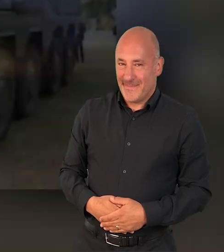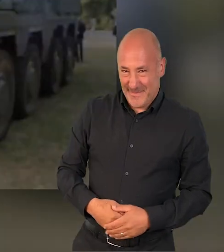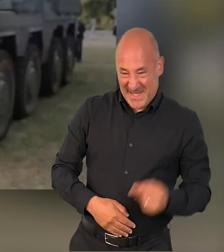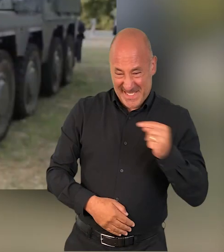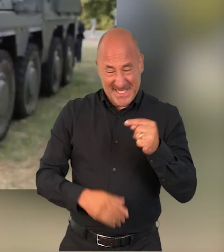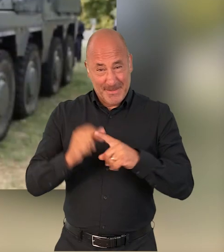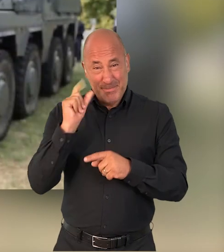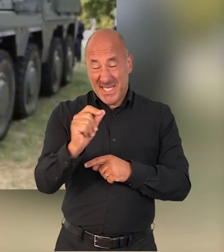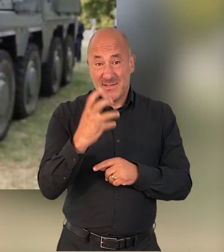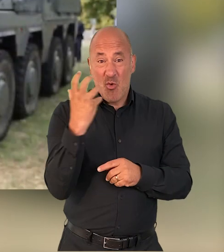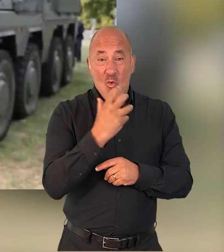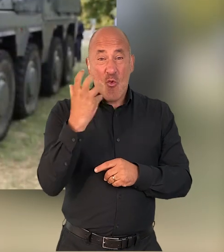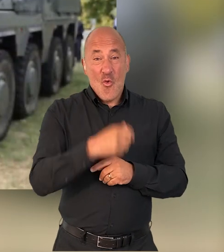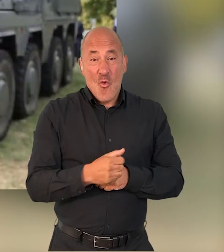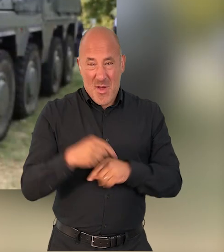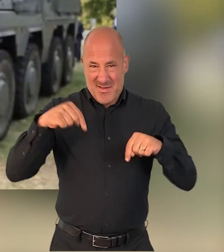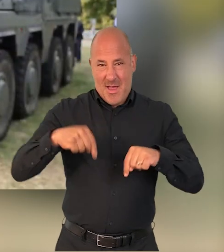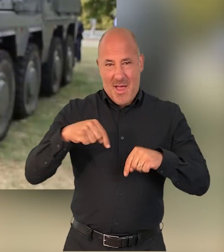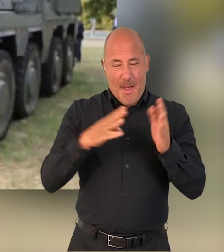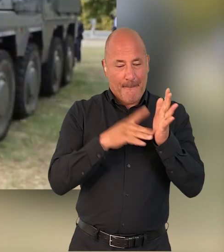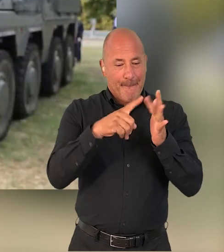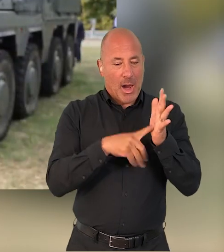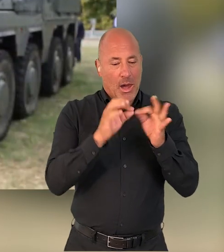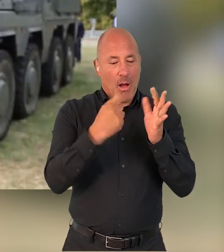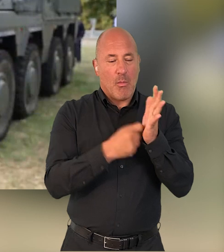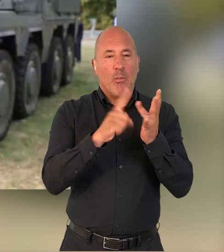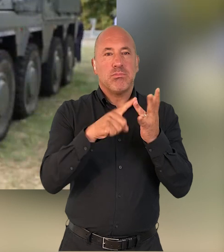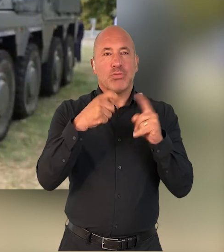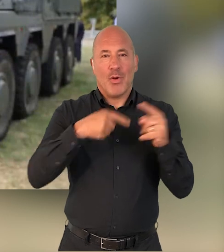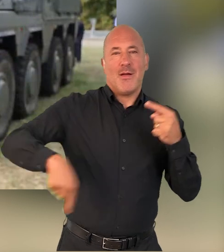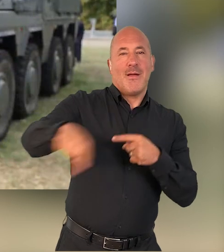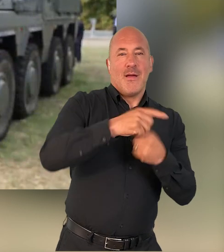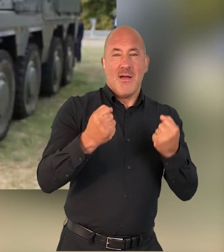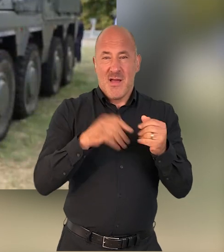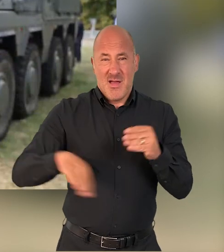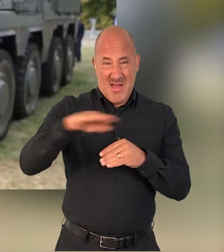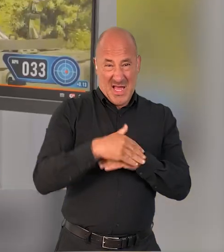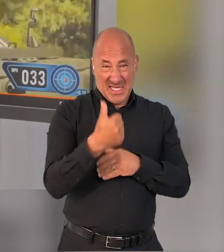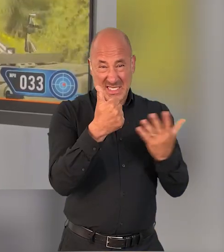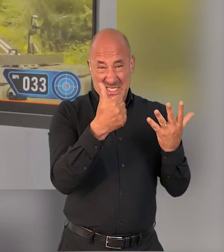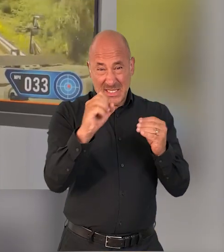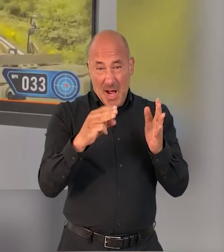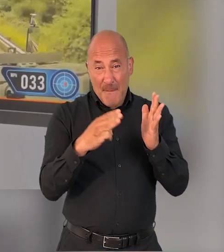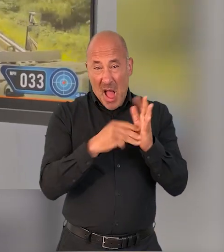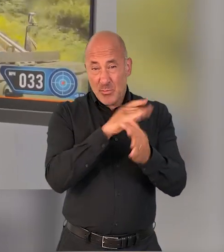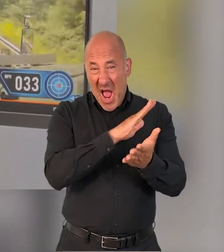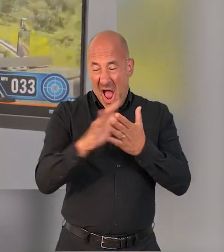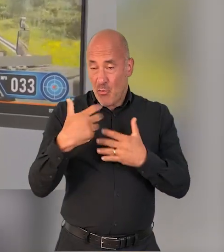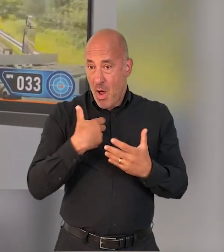The speed of it is unbelievable. Seeing it around the track here at Millbrook, just going around at 60 miles an hour is just unbelievable.